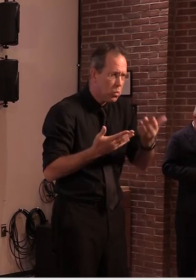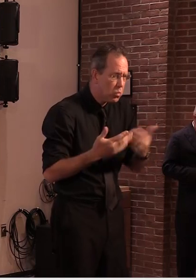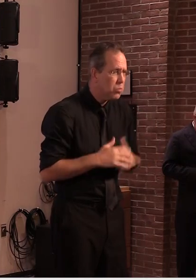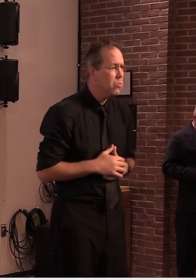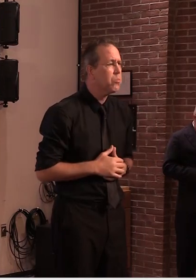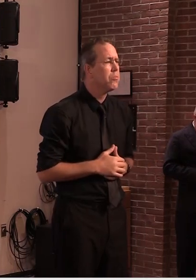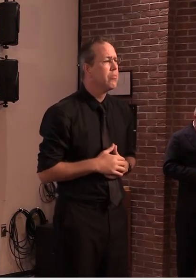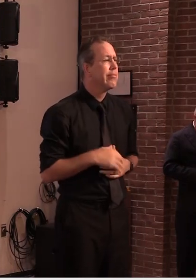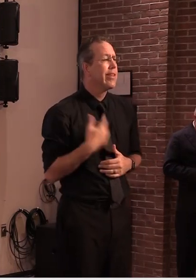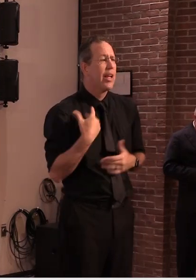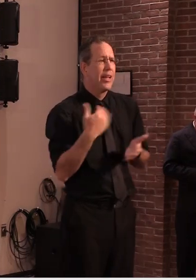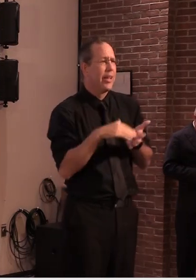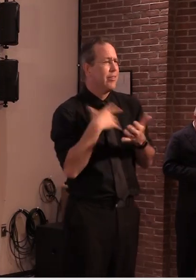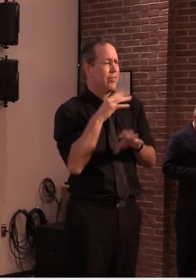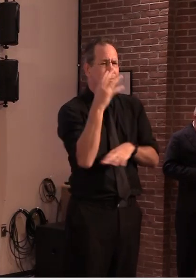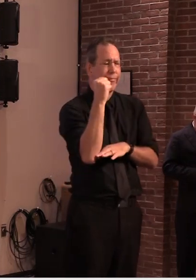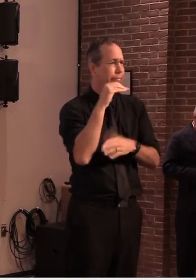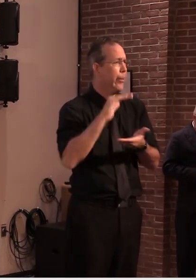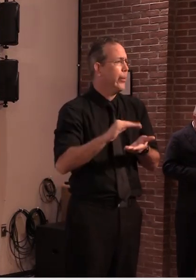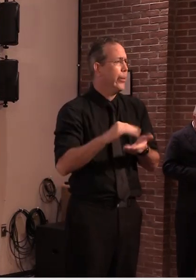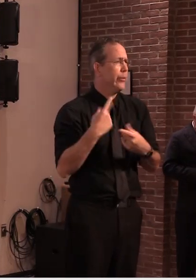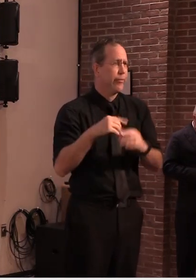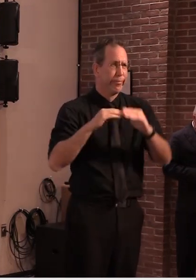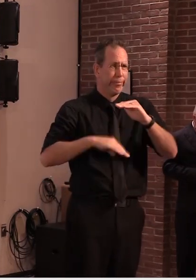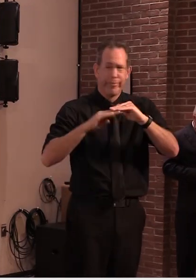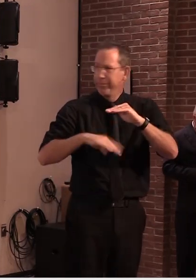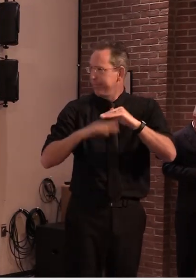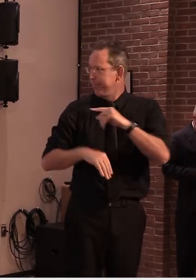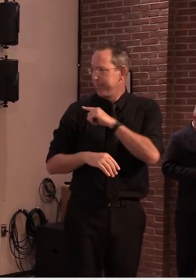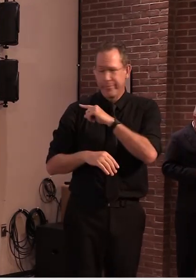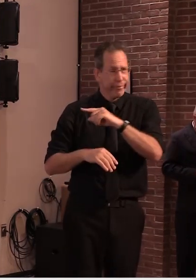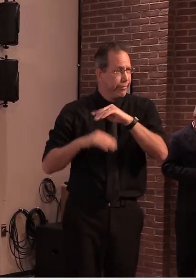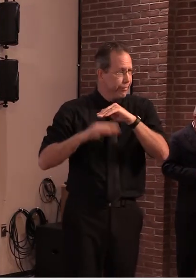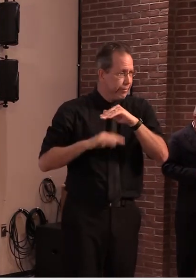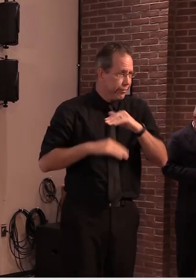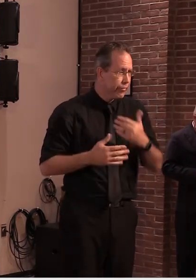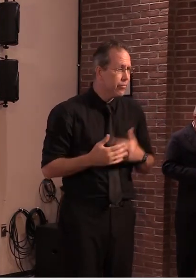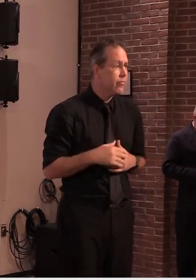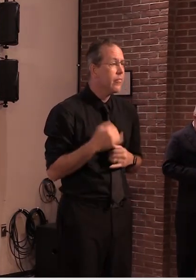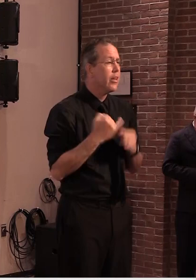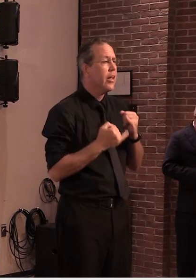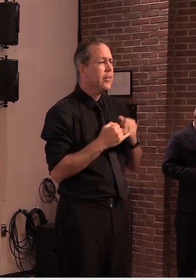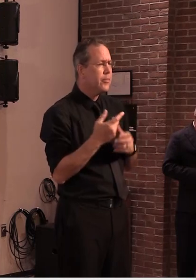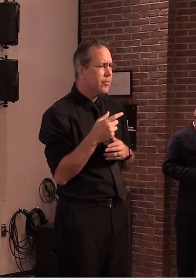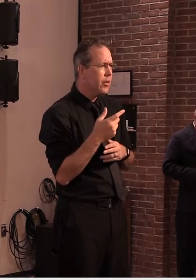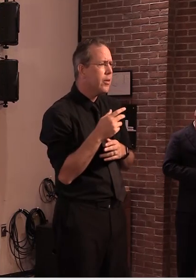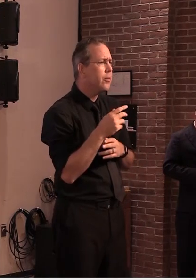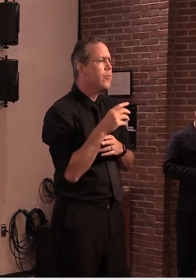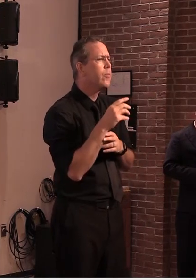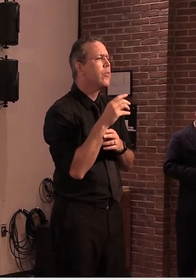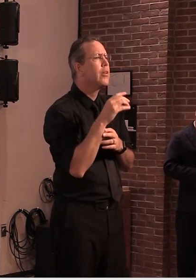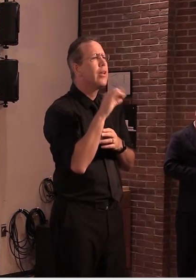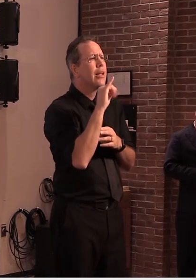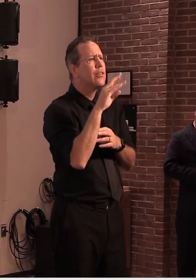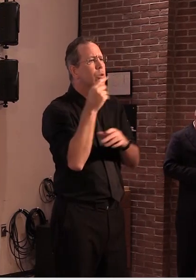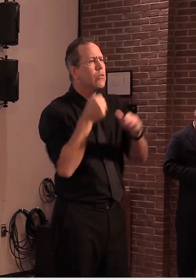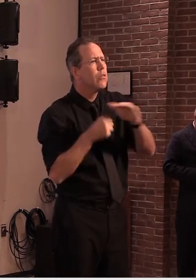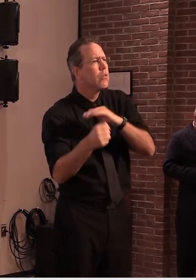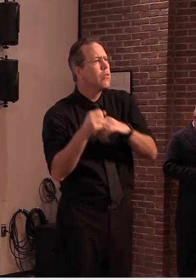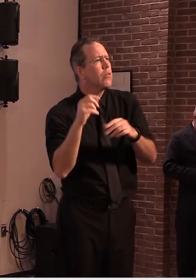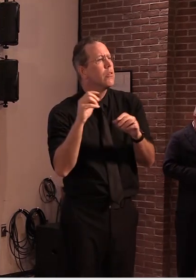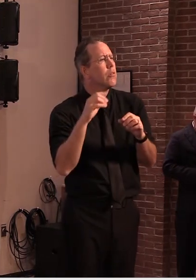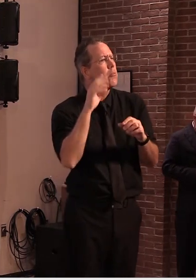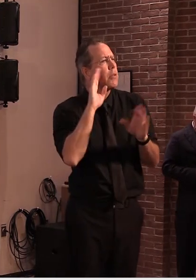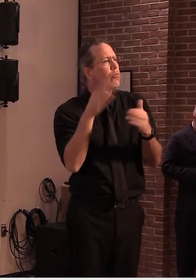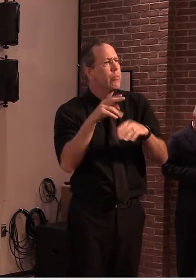country. Last, relating to our ICU availability. This continues to trend around the 30 percent buffer, and as we've mentioned